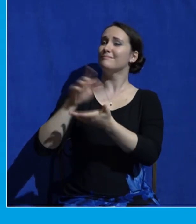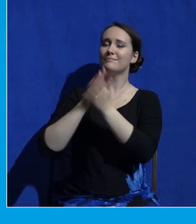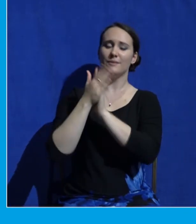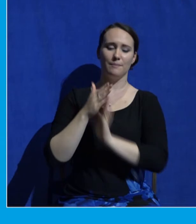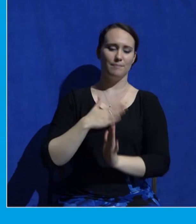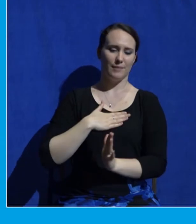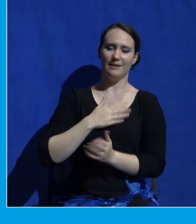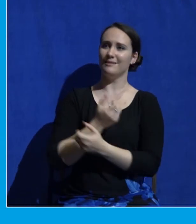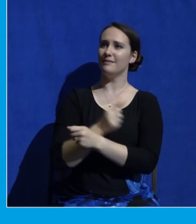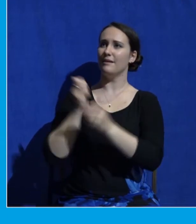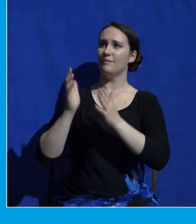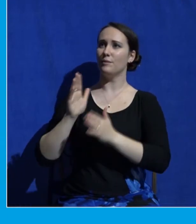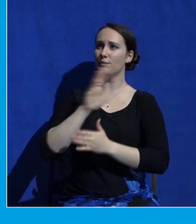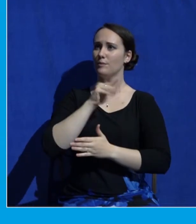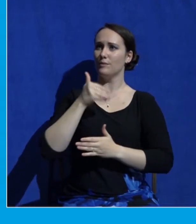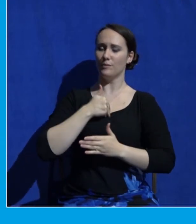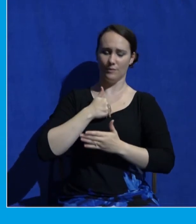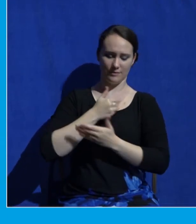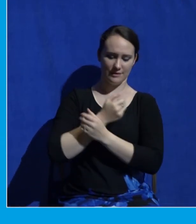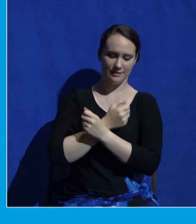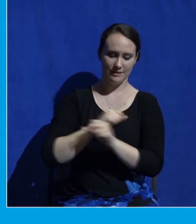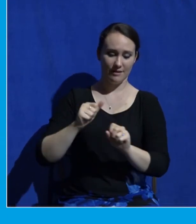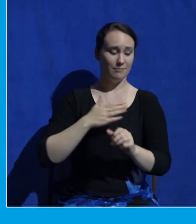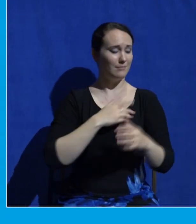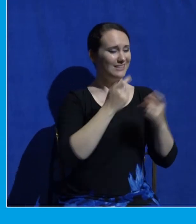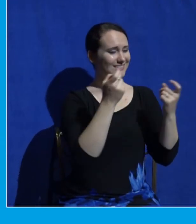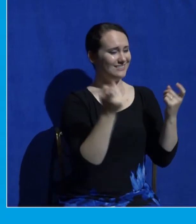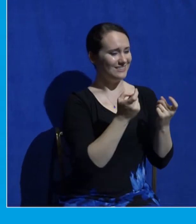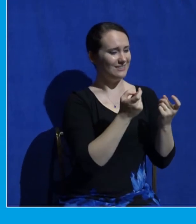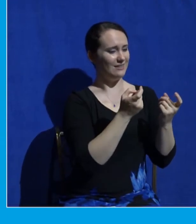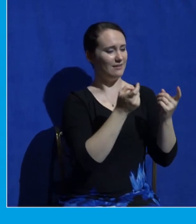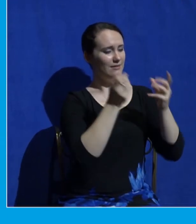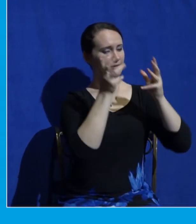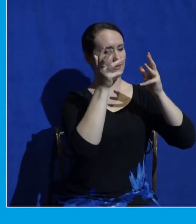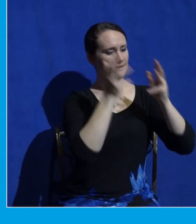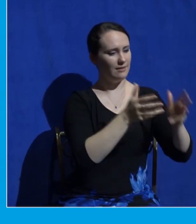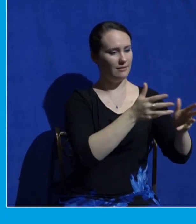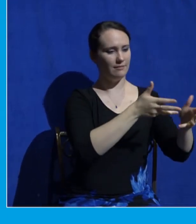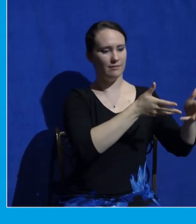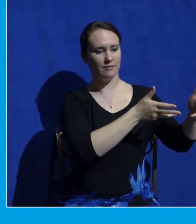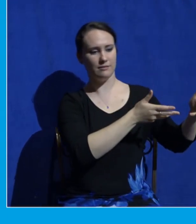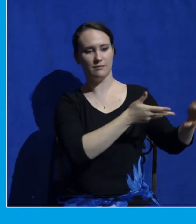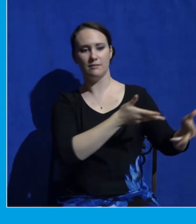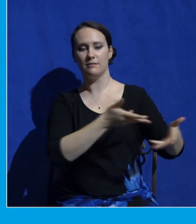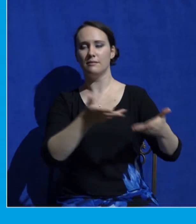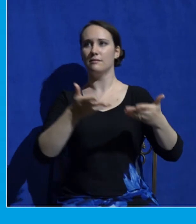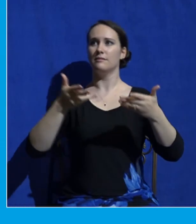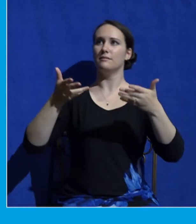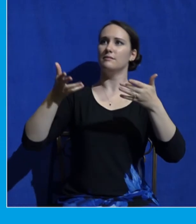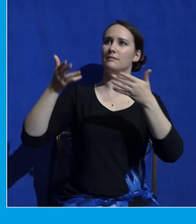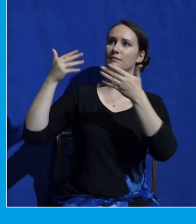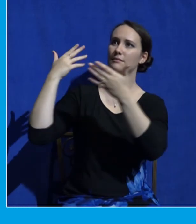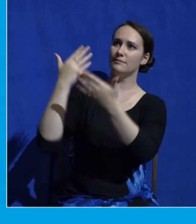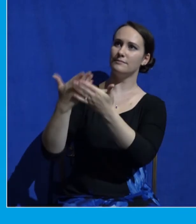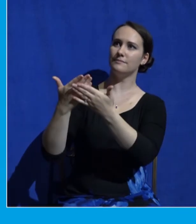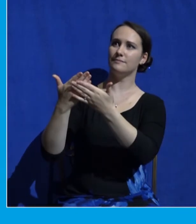bring you out from sin in this world, which leads right to the next picture. So two more.